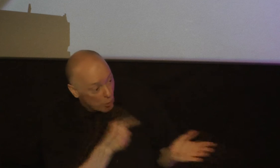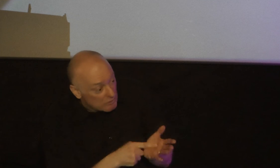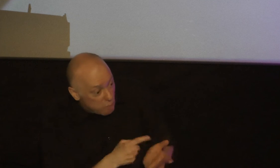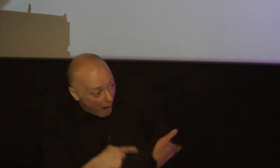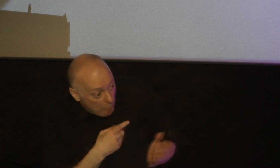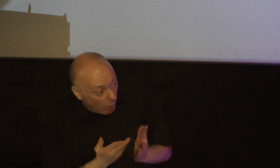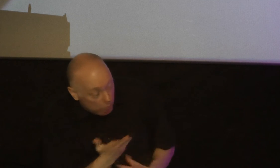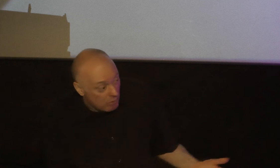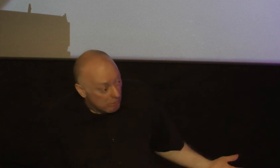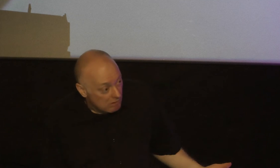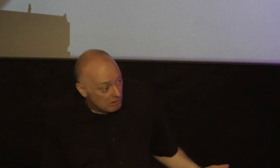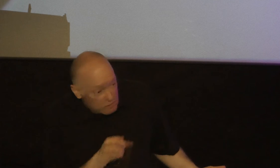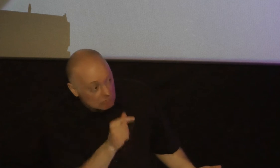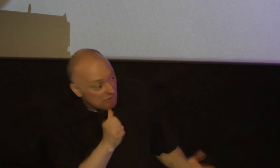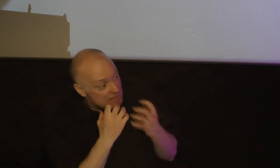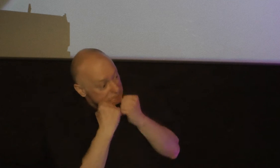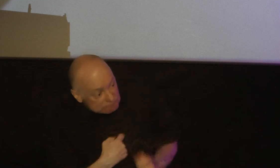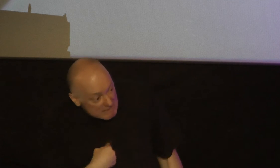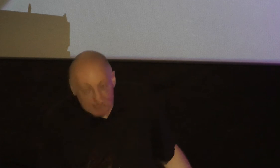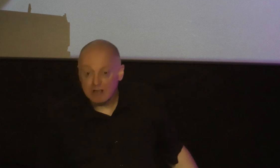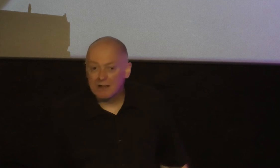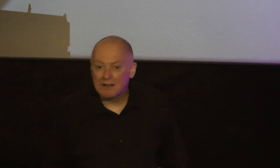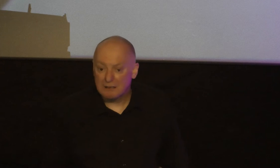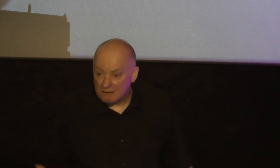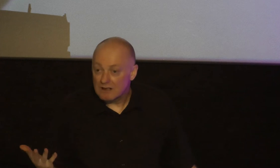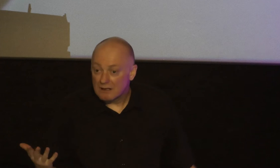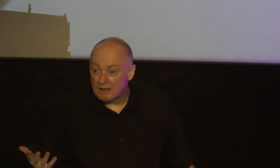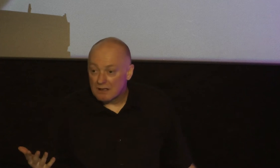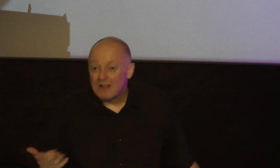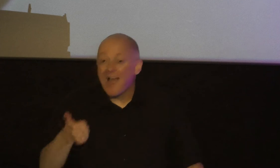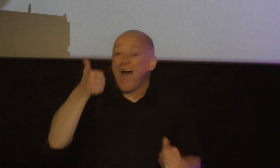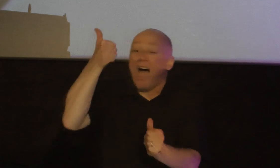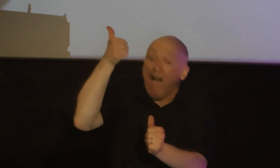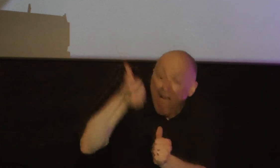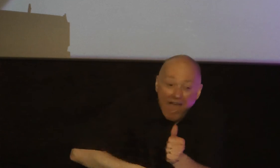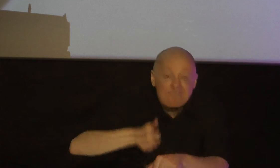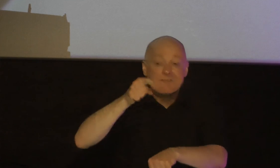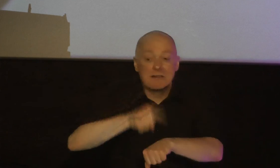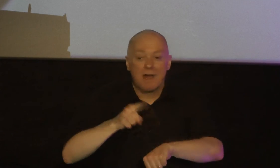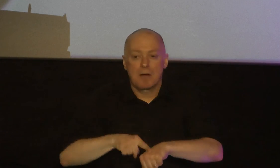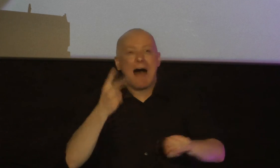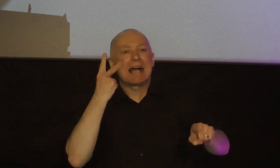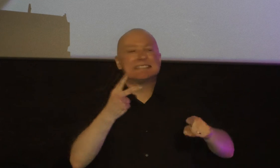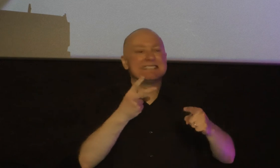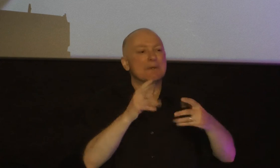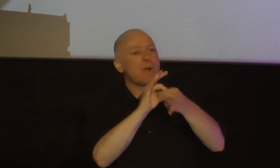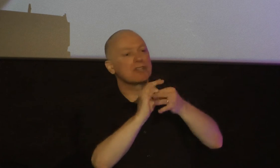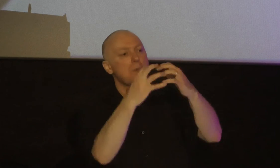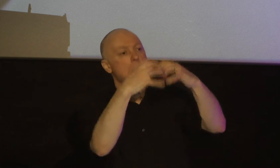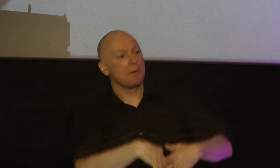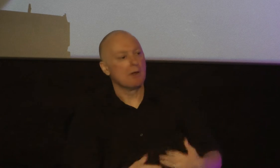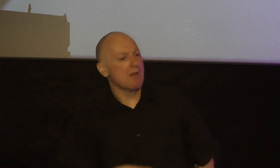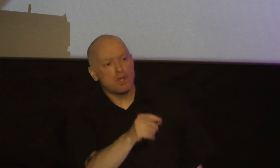don't feel valued listen I can tell you probably every time if there's a relationship breakdown you don't understand